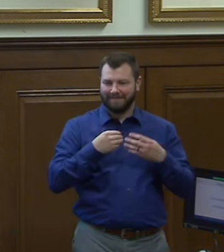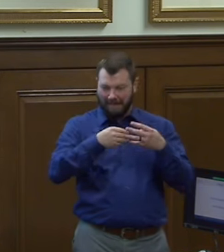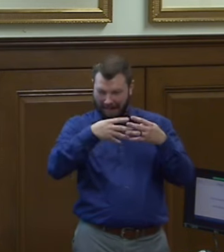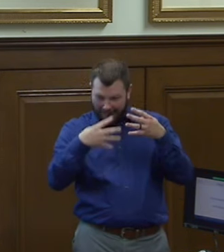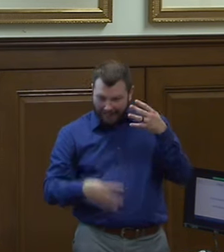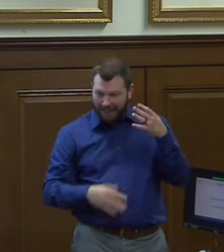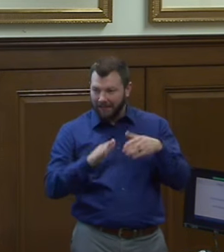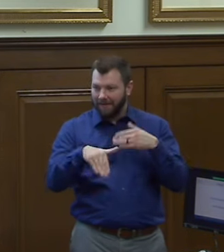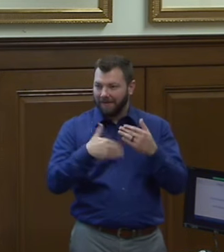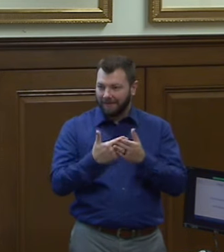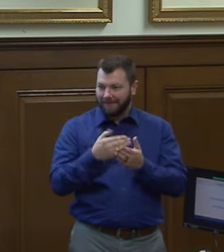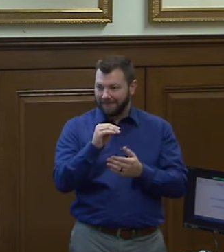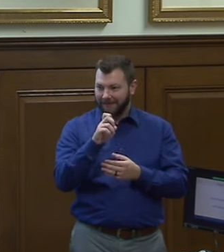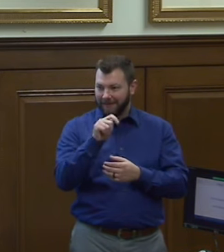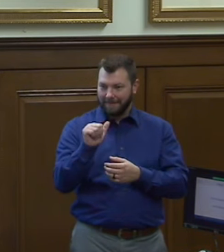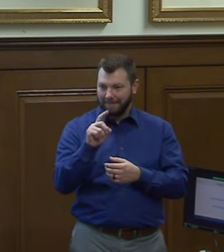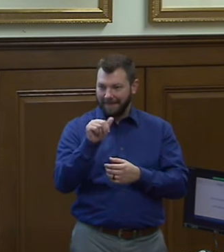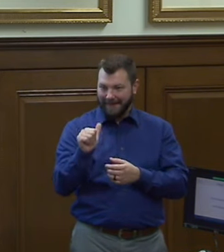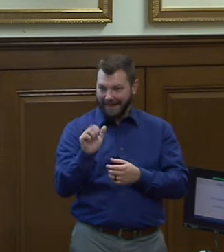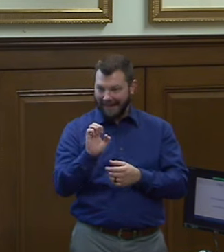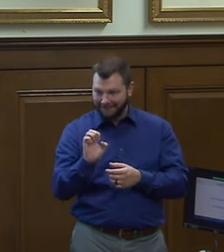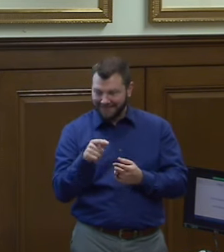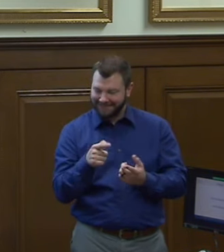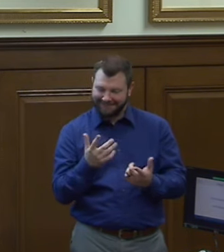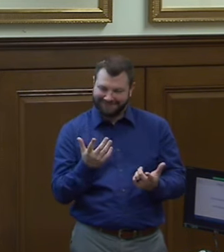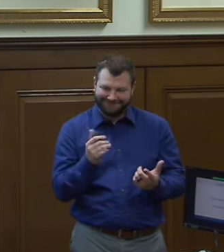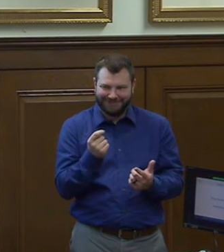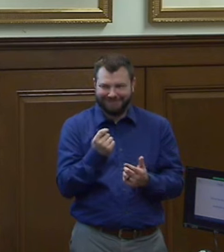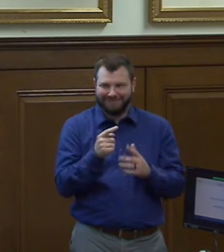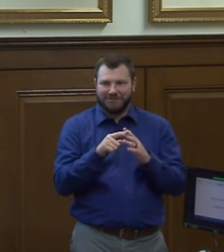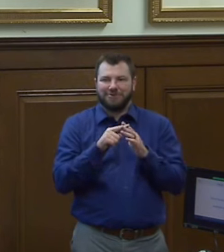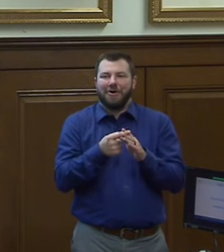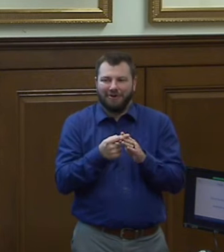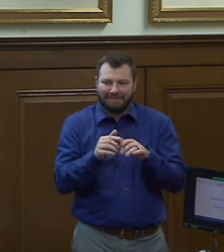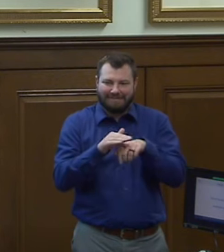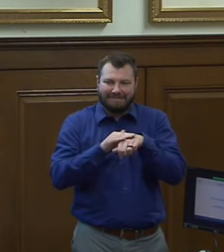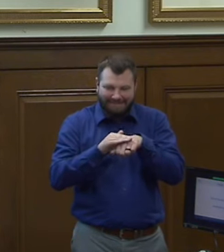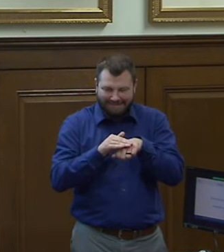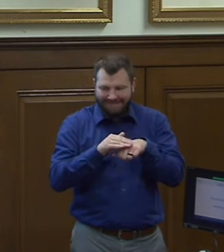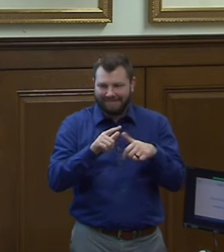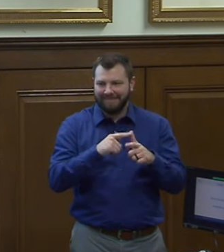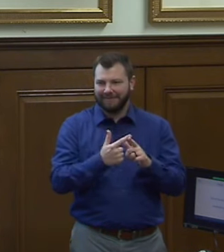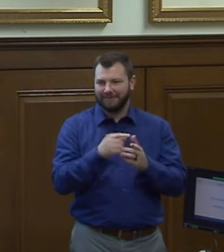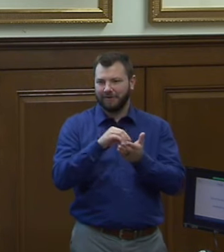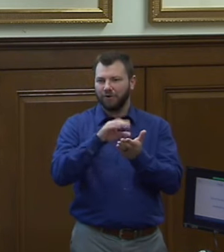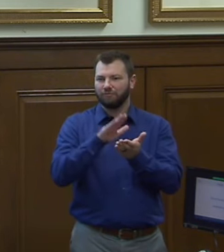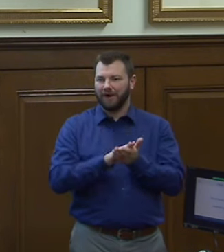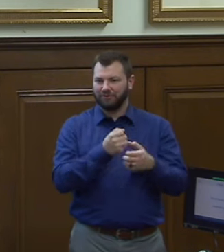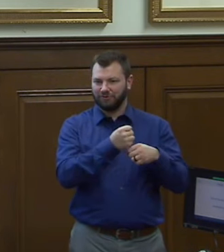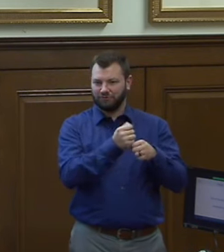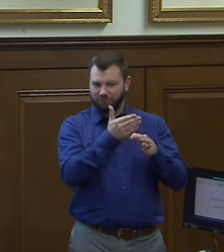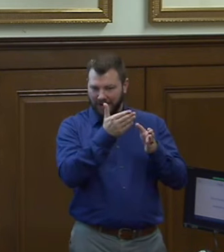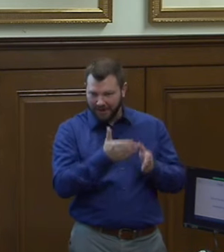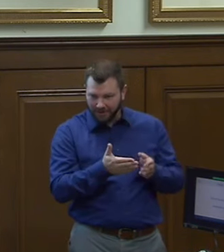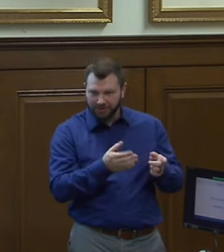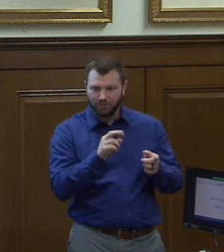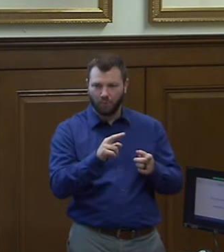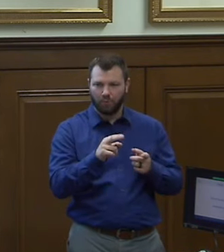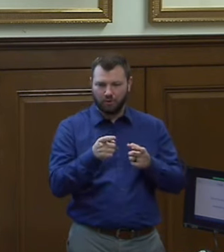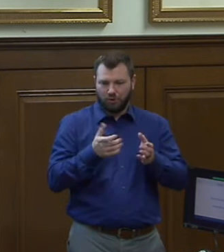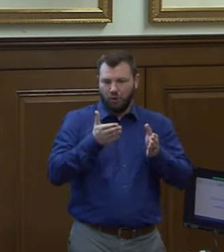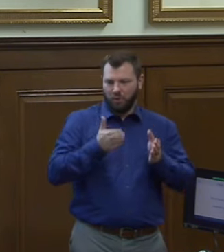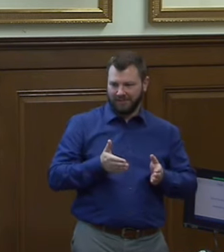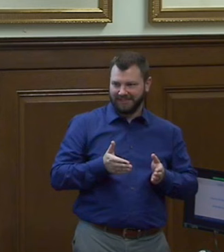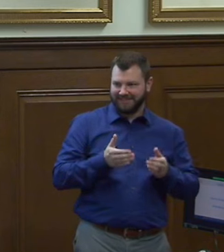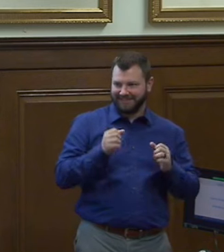all metadata elements it's kind of just getting a starter and then the records creators can or custodians can